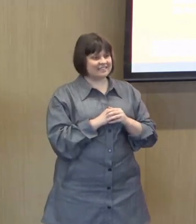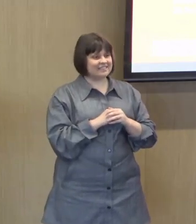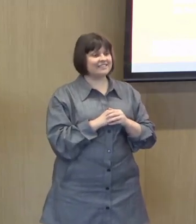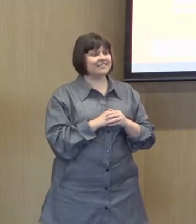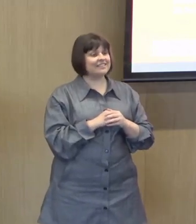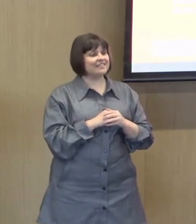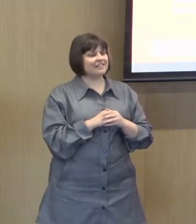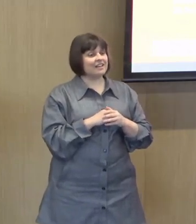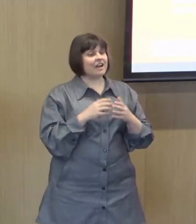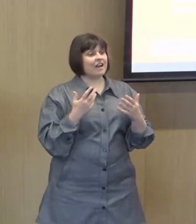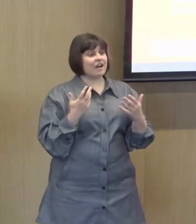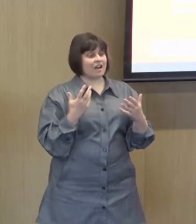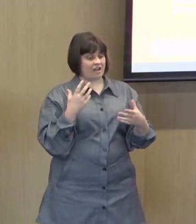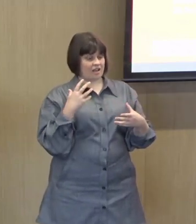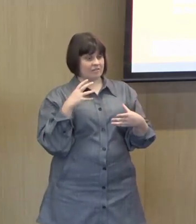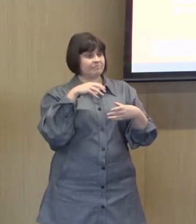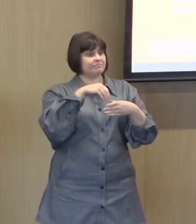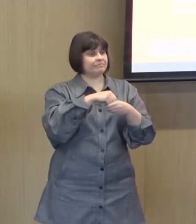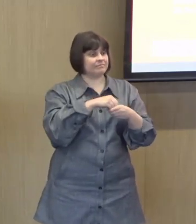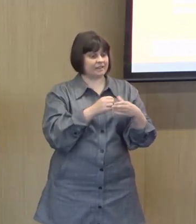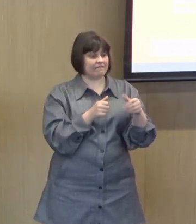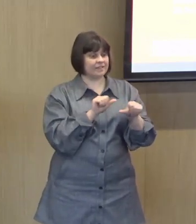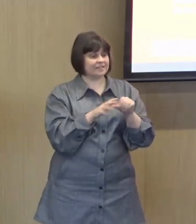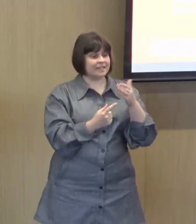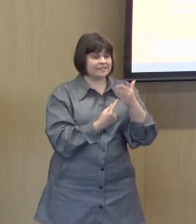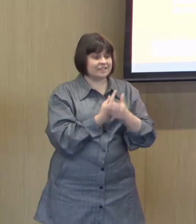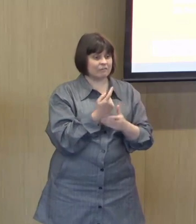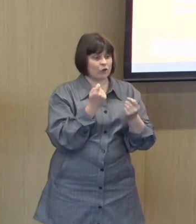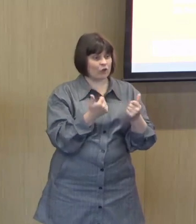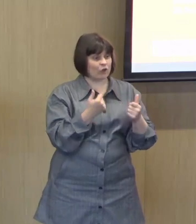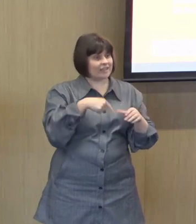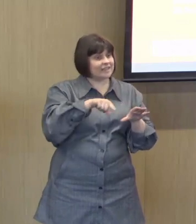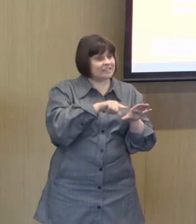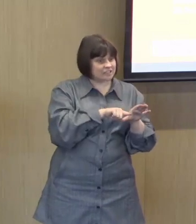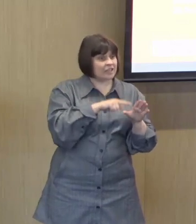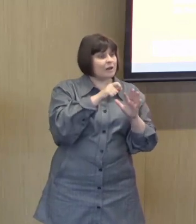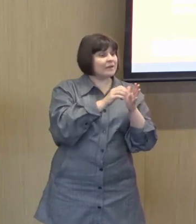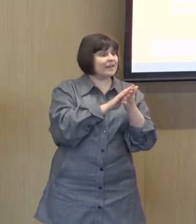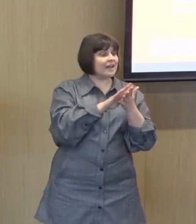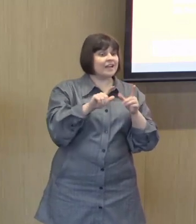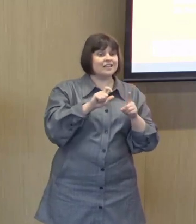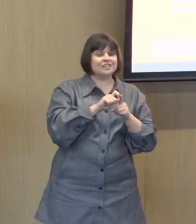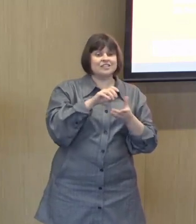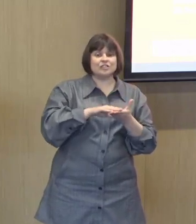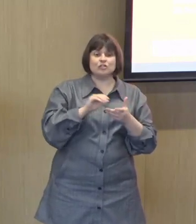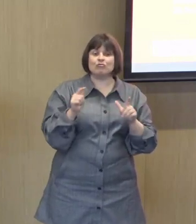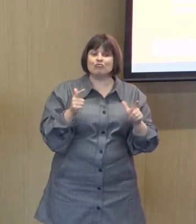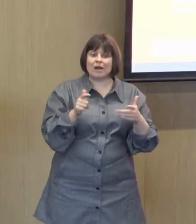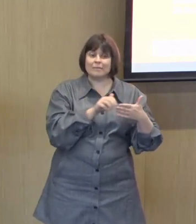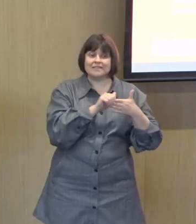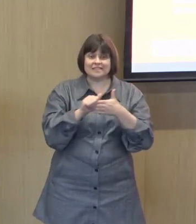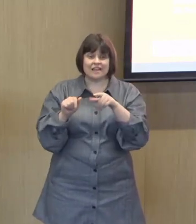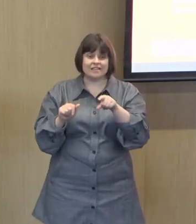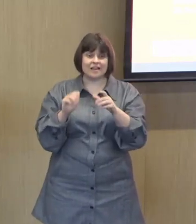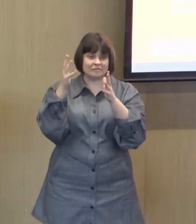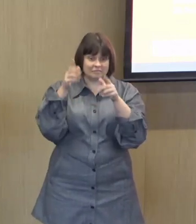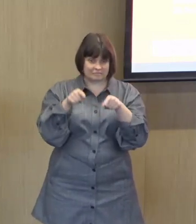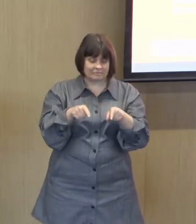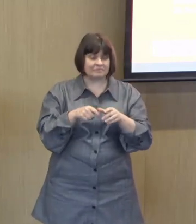fantastic event earlier this year, led by our PhD student, Ramis McRae. So at Deakin, we are